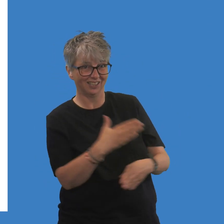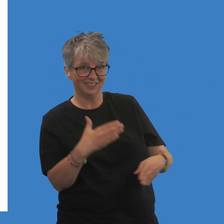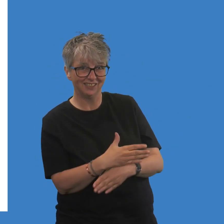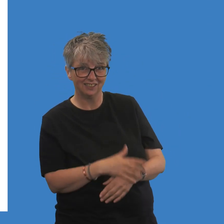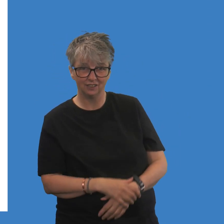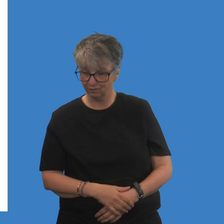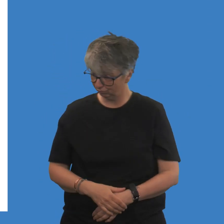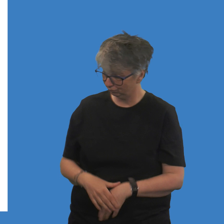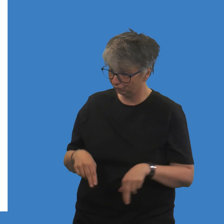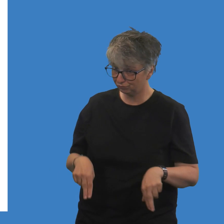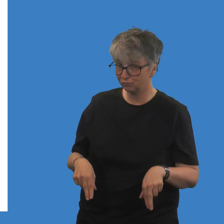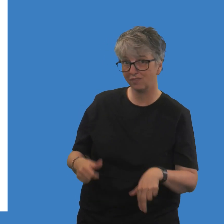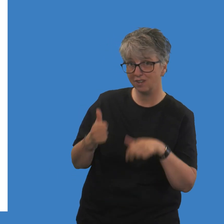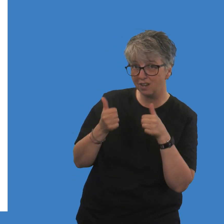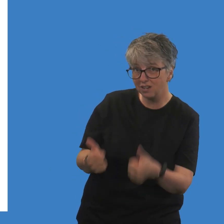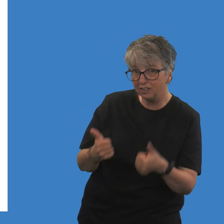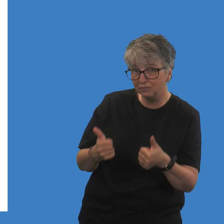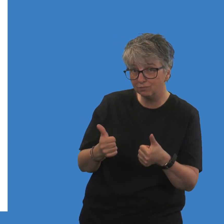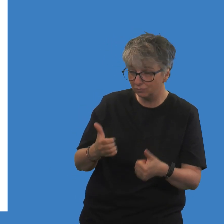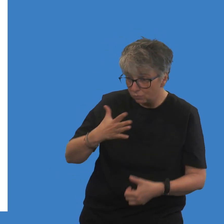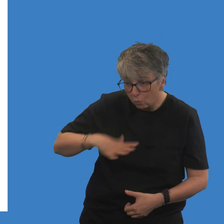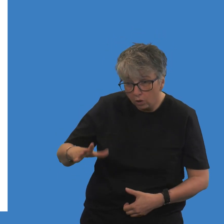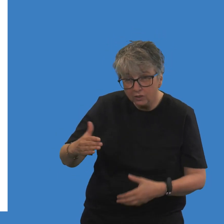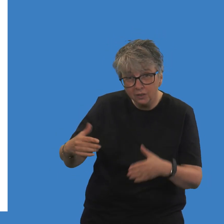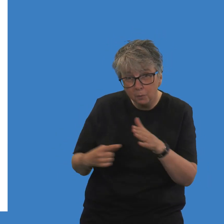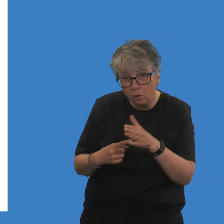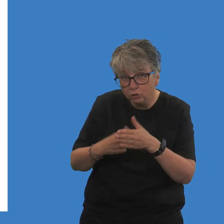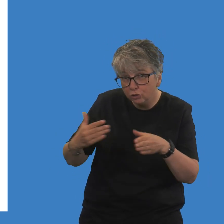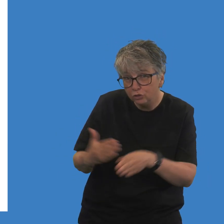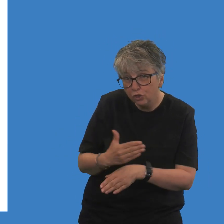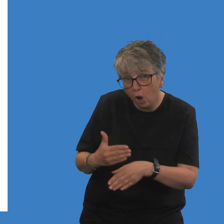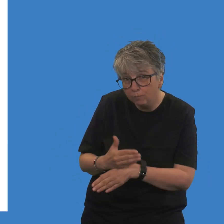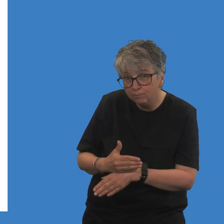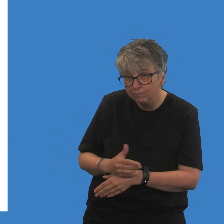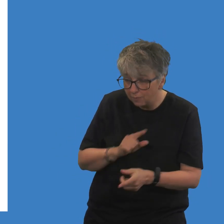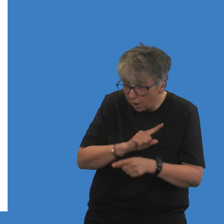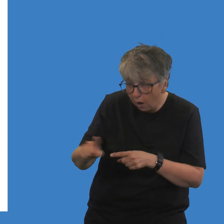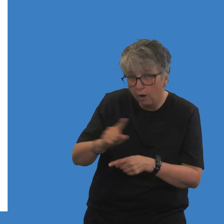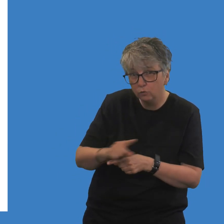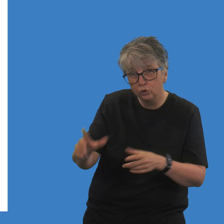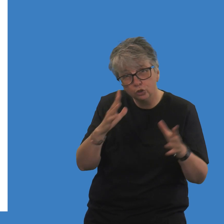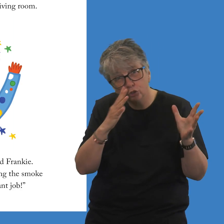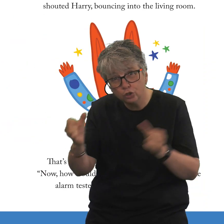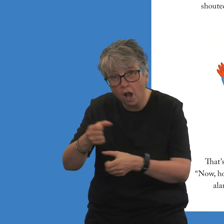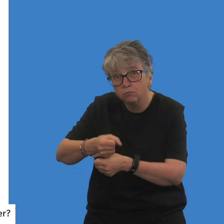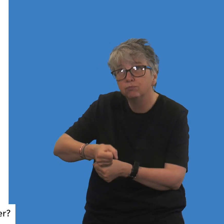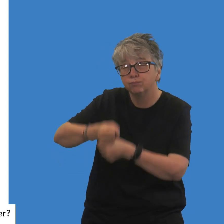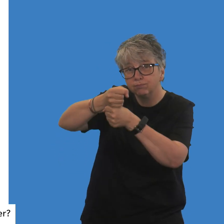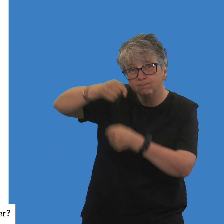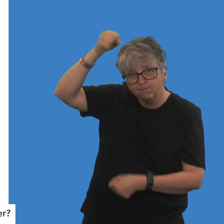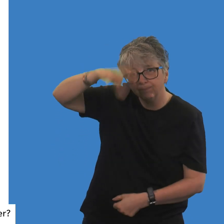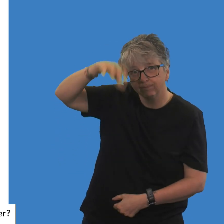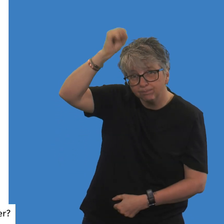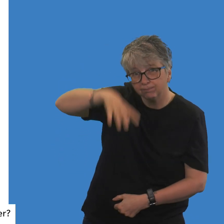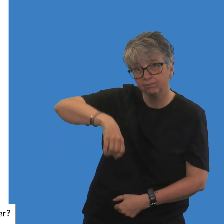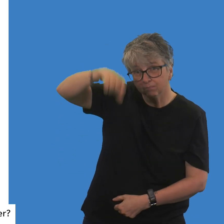perfectly now, Mum, shouted Harry, bouncing into the living room. That's very good news, Harry, said Frankie. Now,